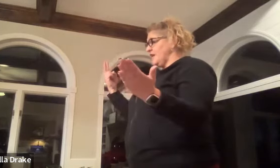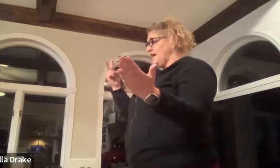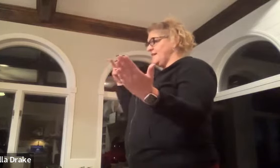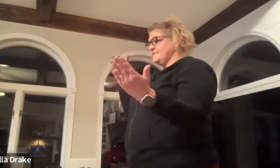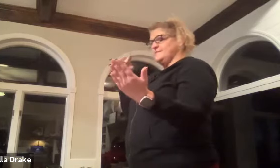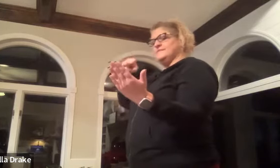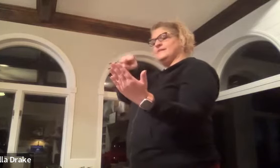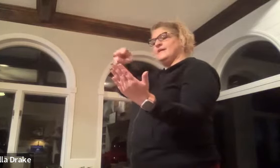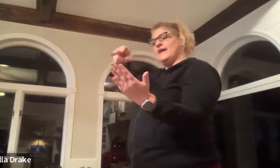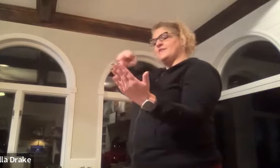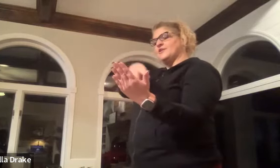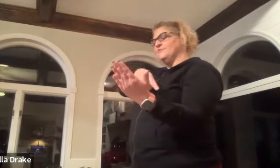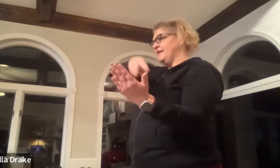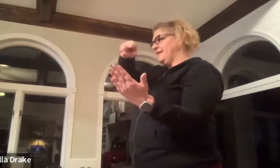your eyes and now you're going to read